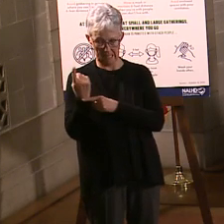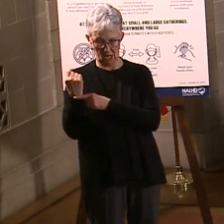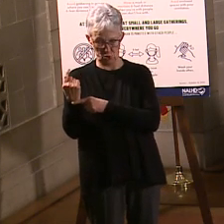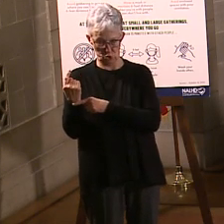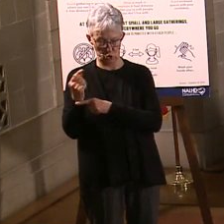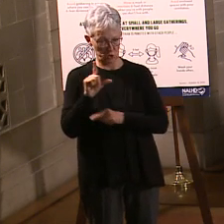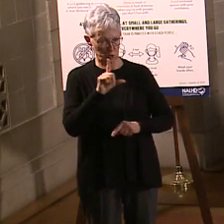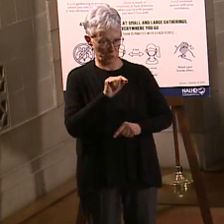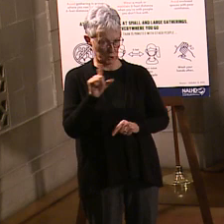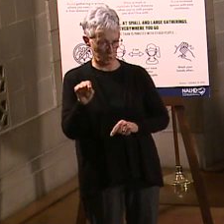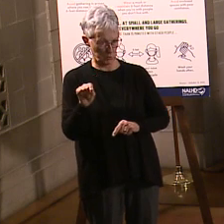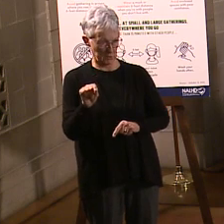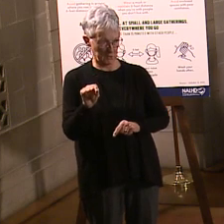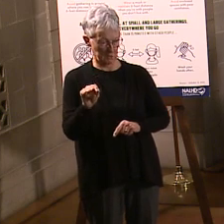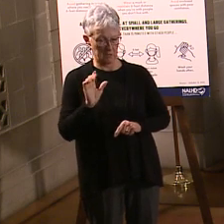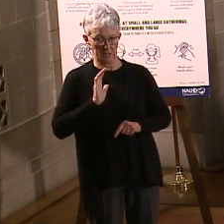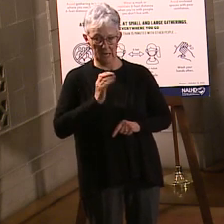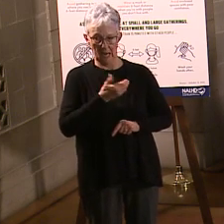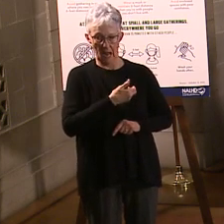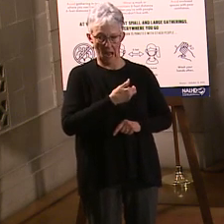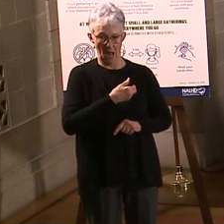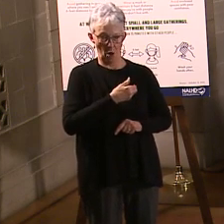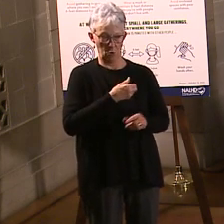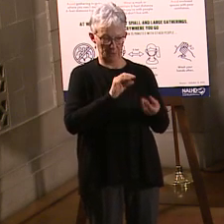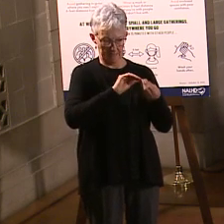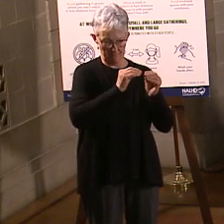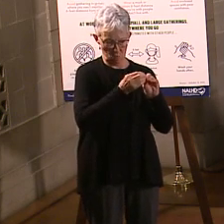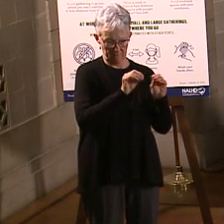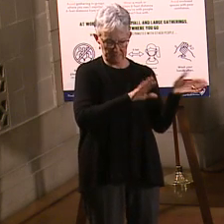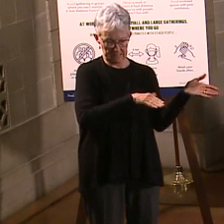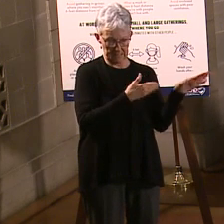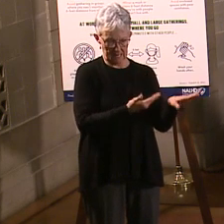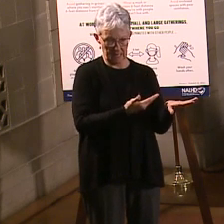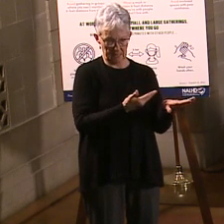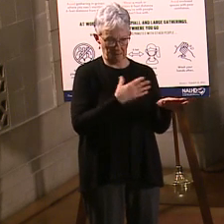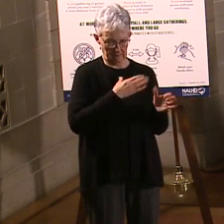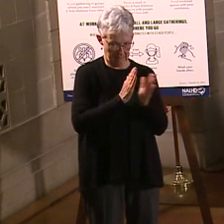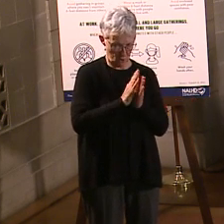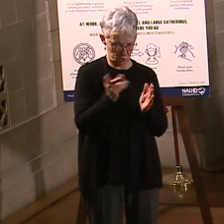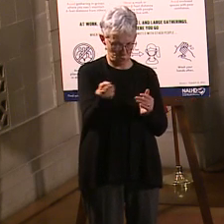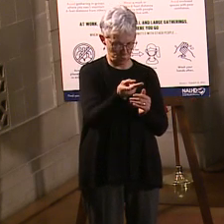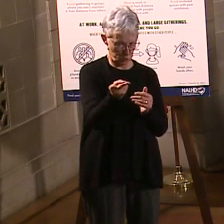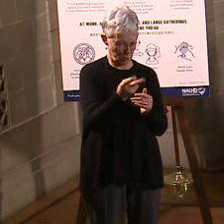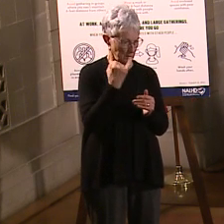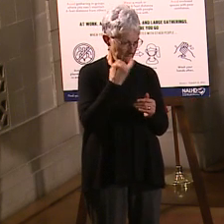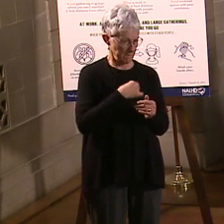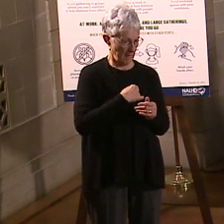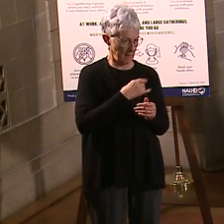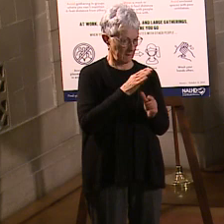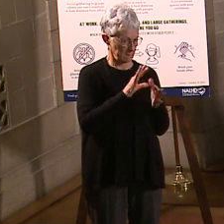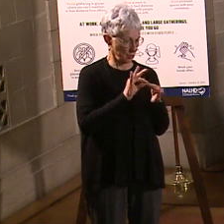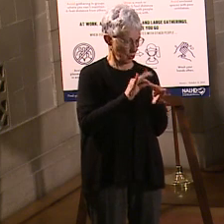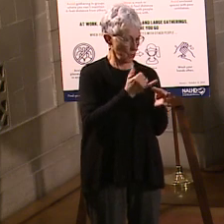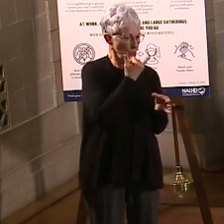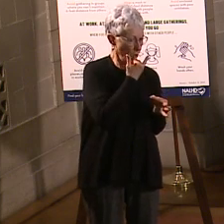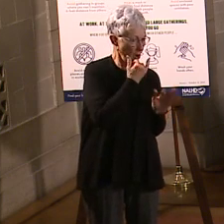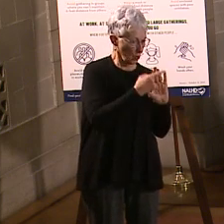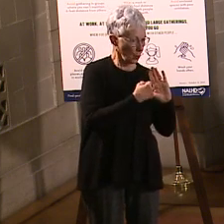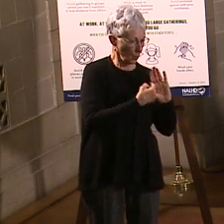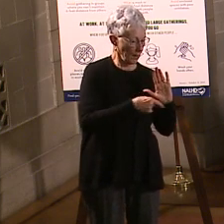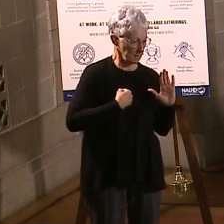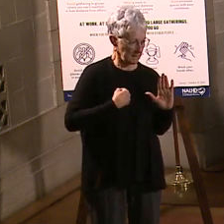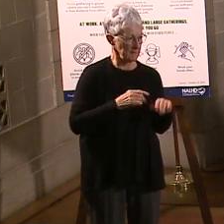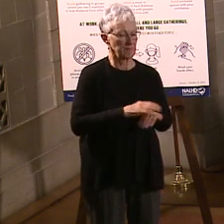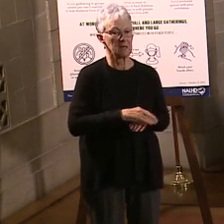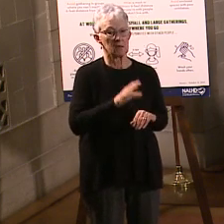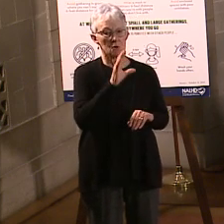our deaths, and Angie, I'm going to ask you to jump in here if I get anything wrong or Dr. Antone, but the deaths per 100,000 in the age category of